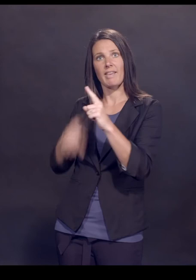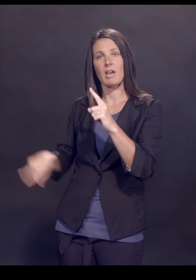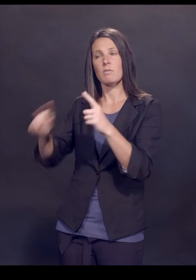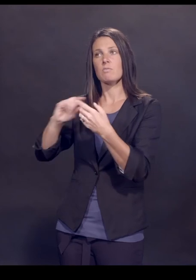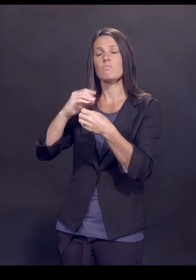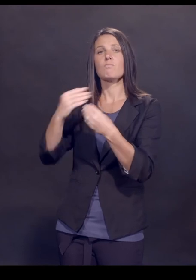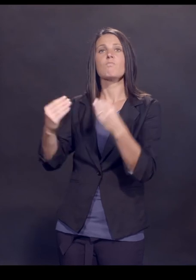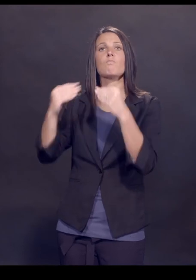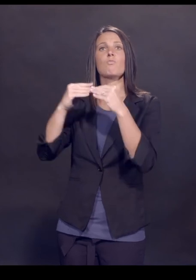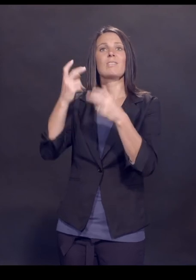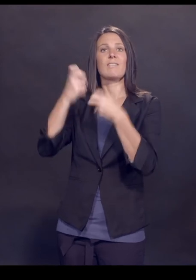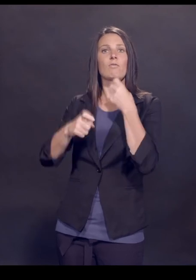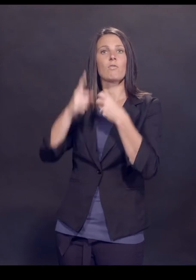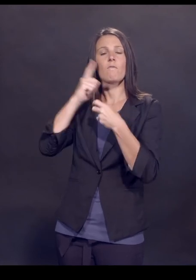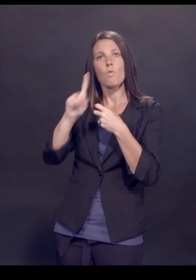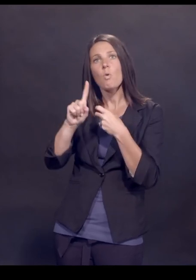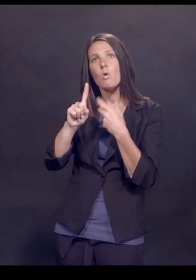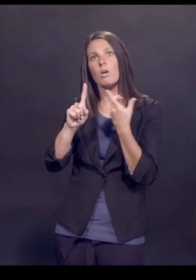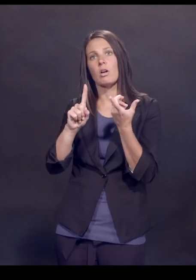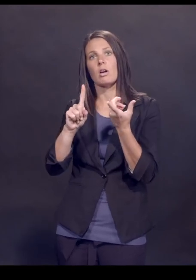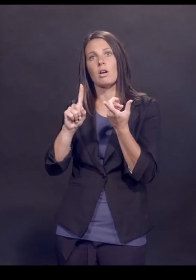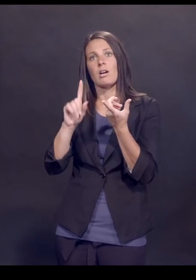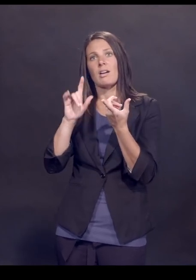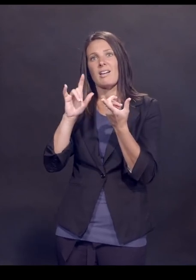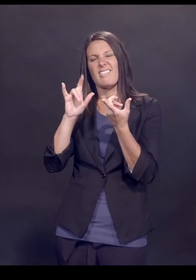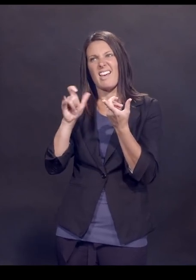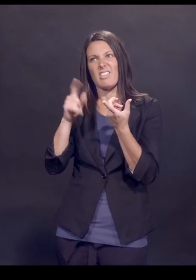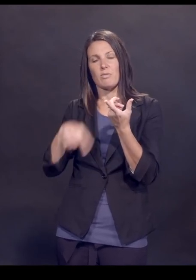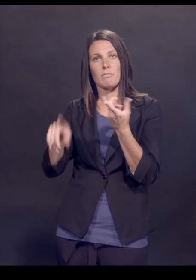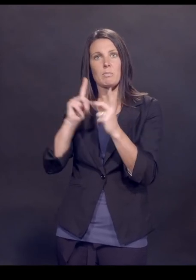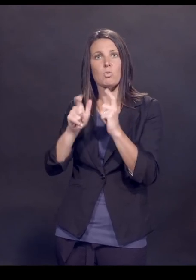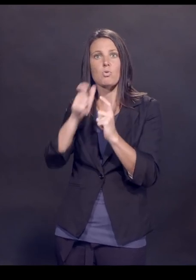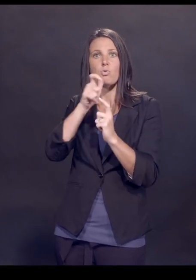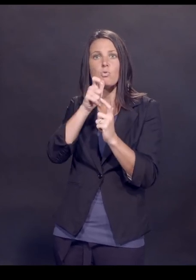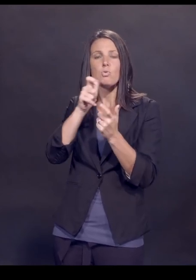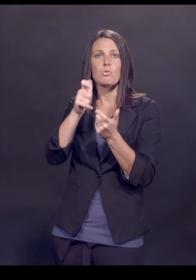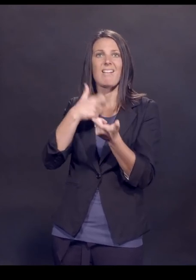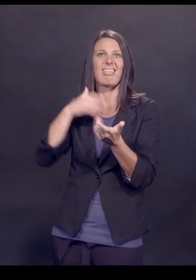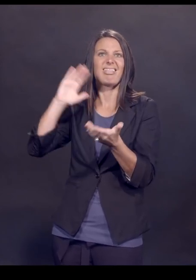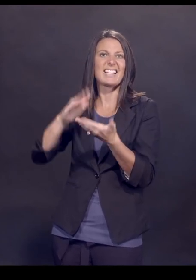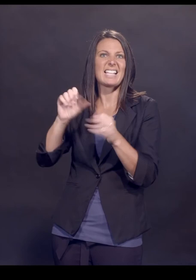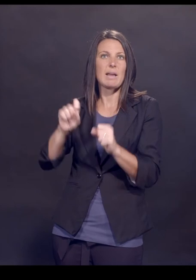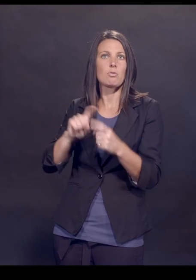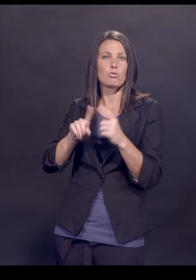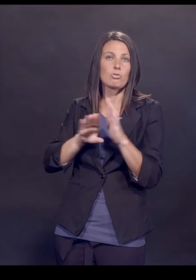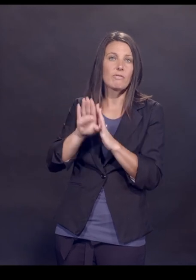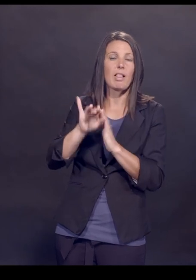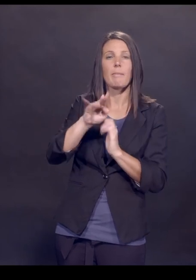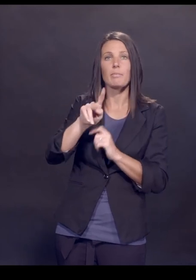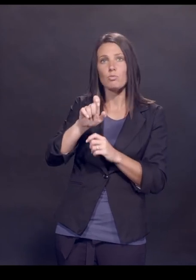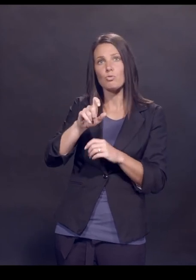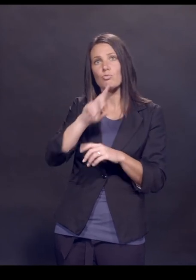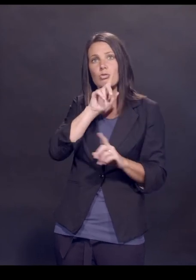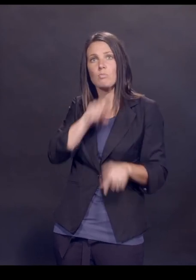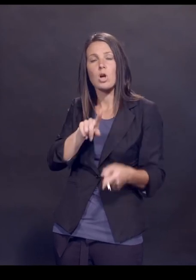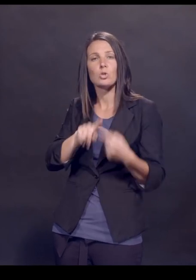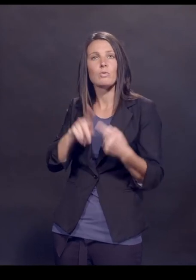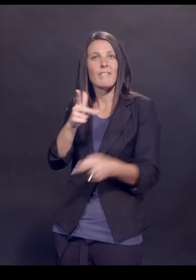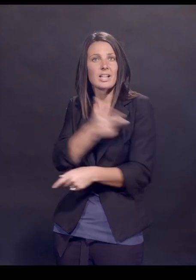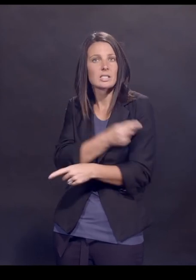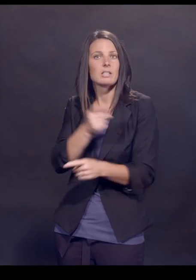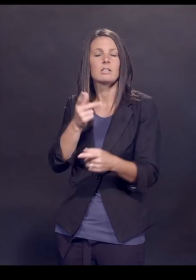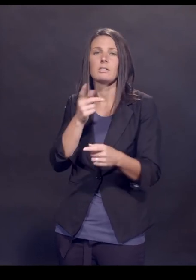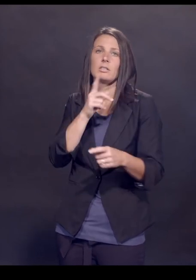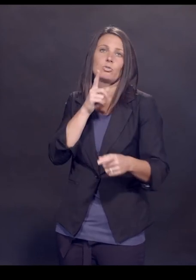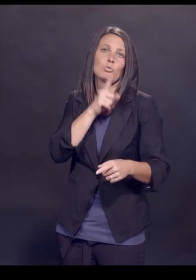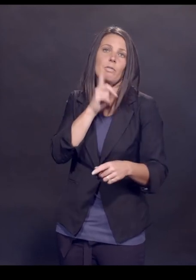more difficult for the virus to get across that moat into the person who, who, who's less able to develop an immune response from a vaccine. This is true